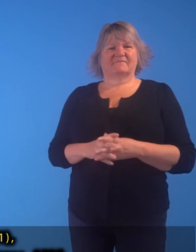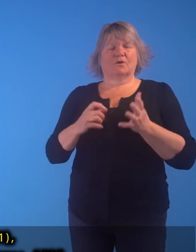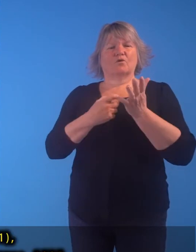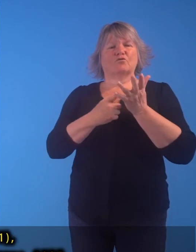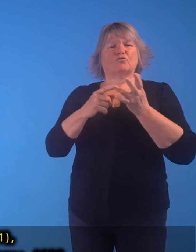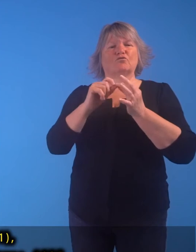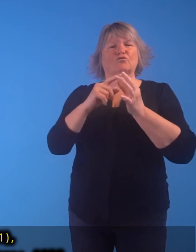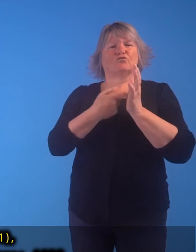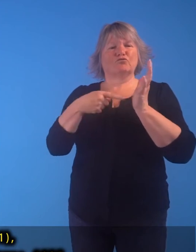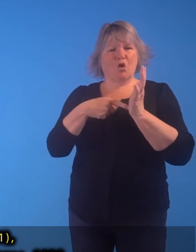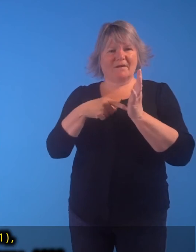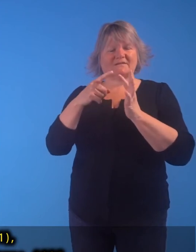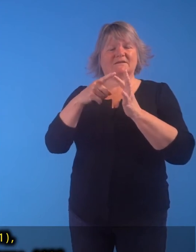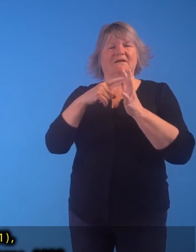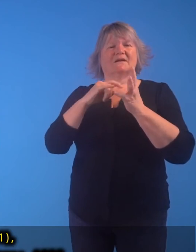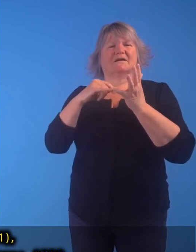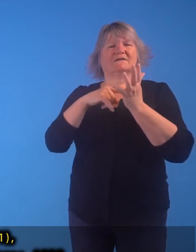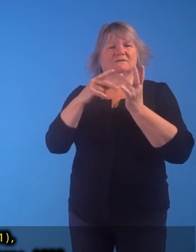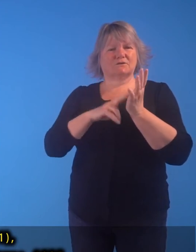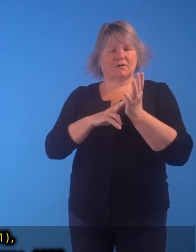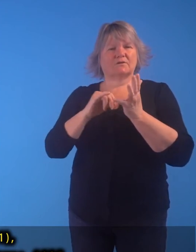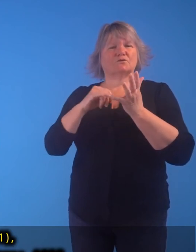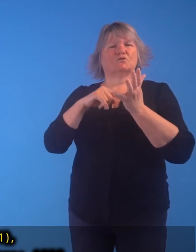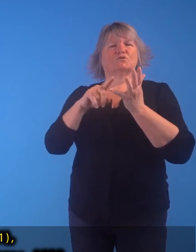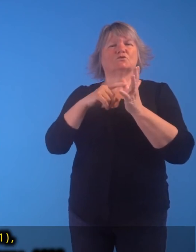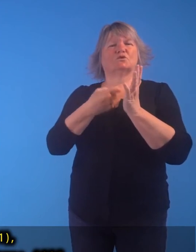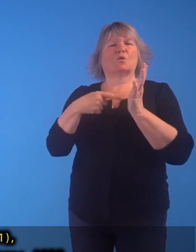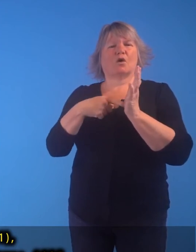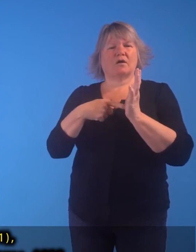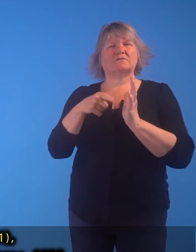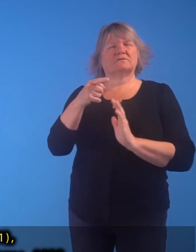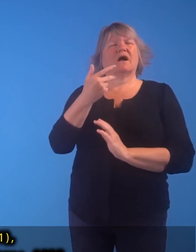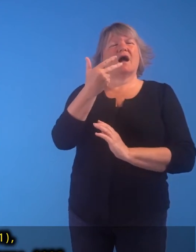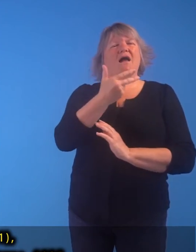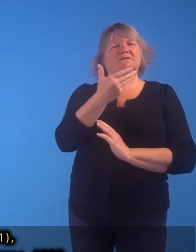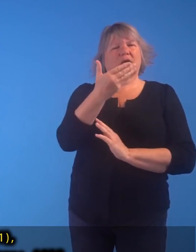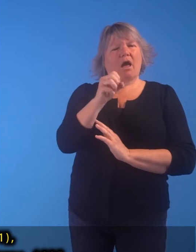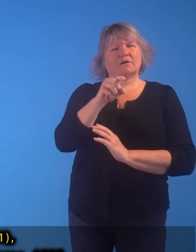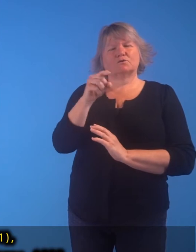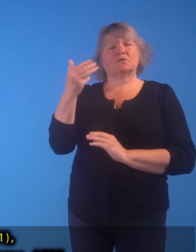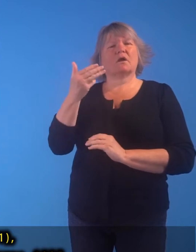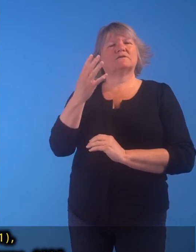Robert Easton Stewart, 1890-1941